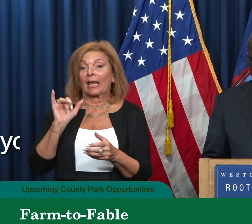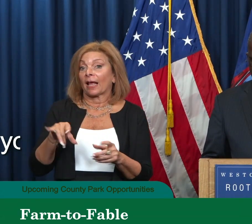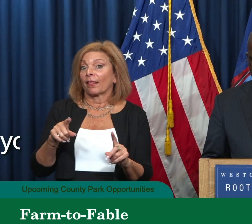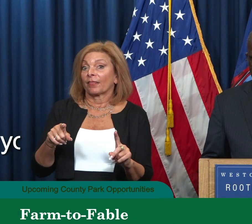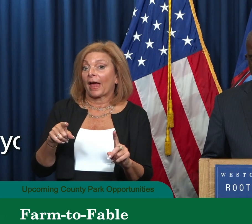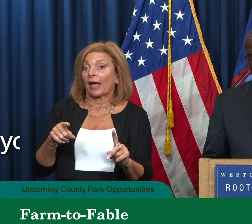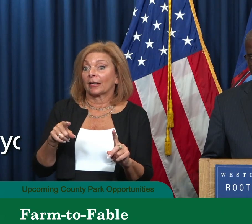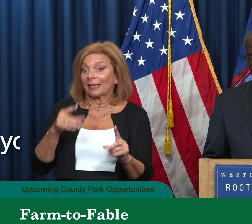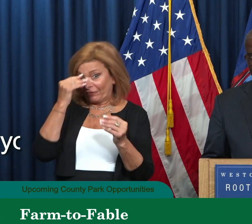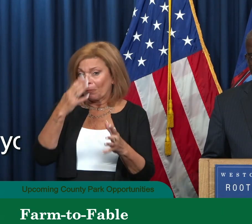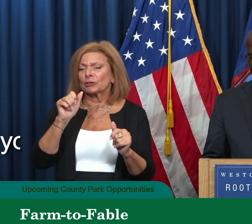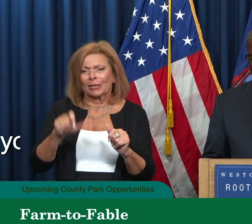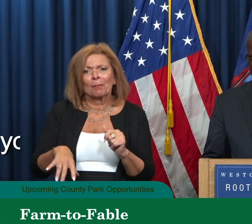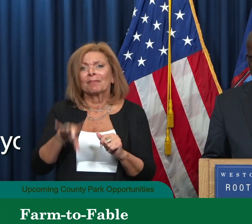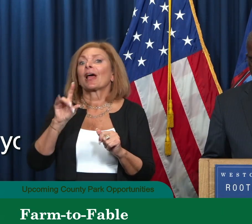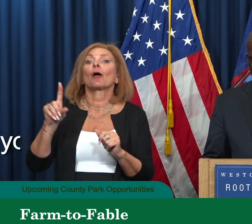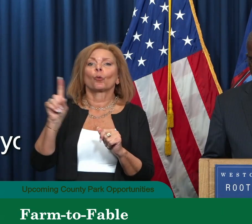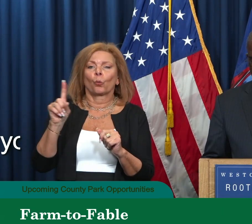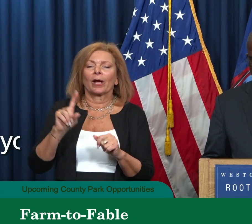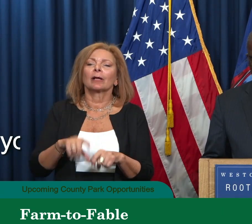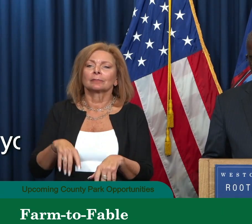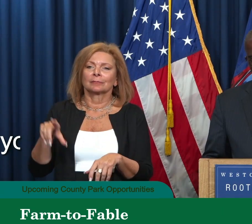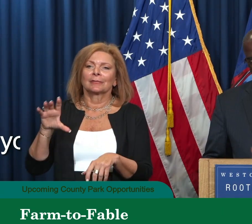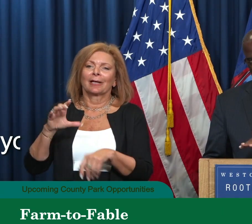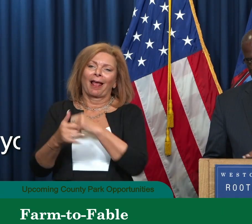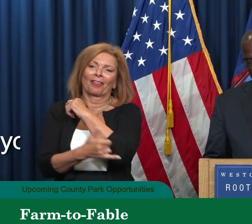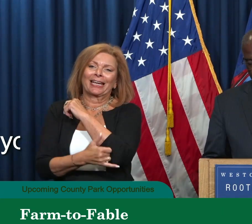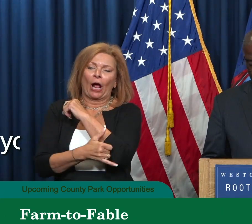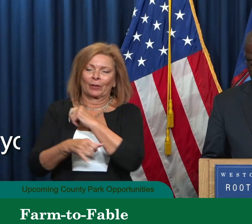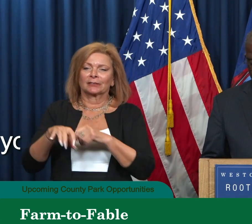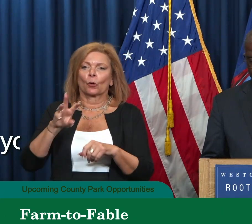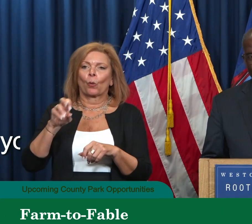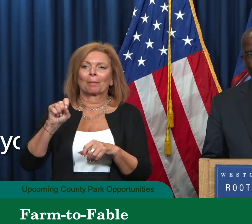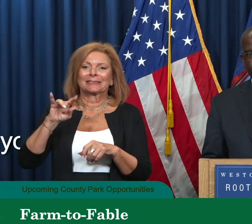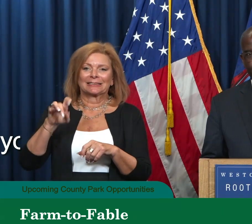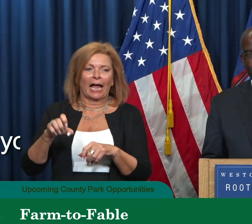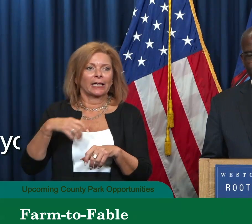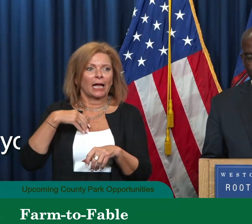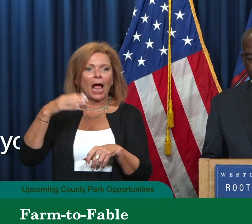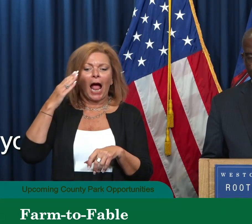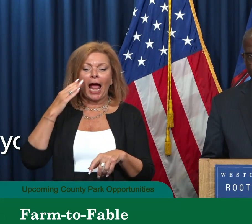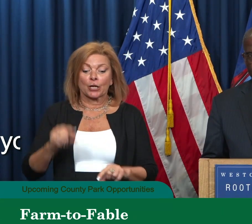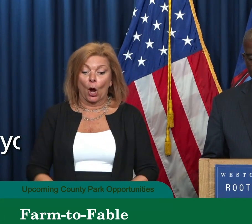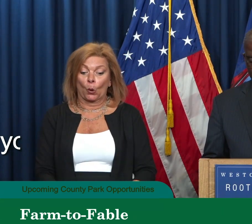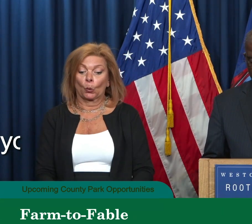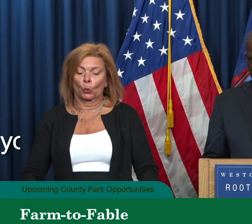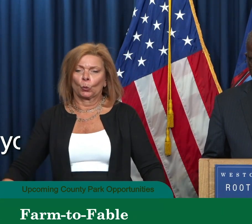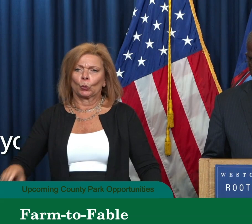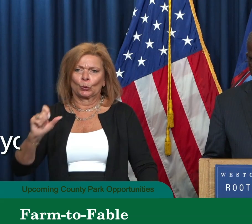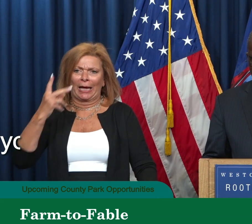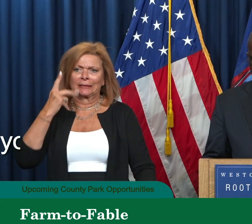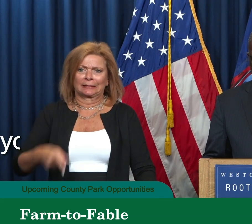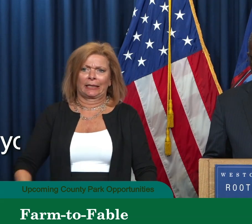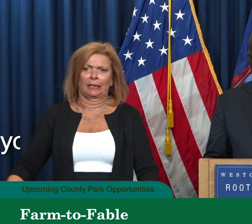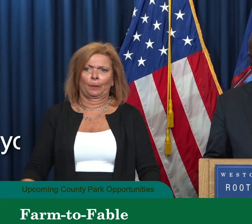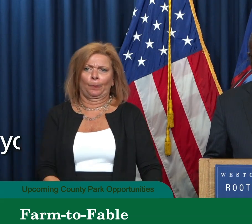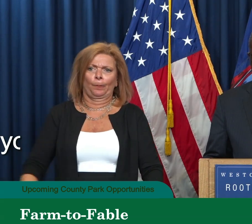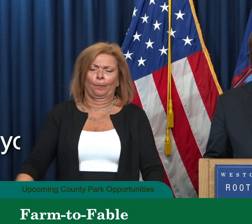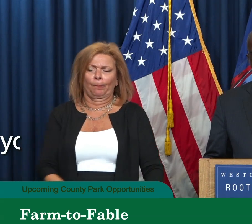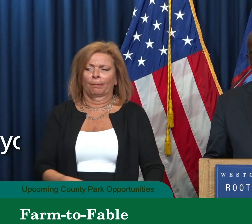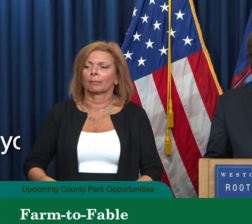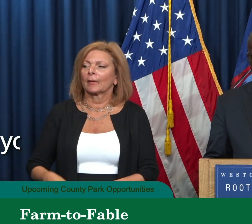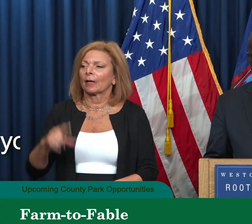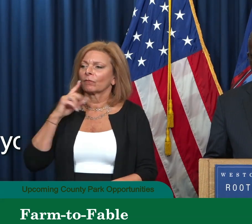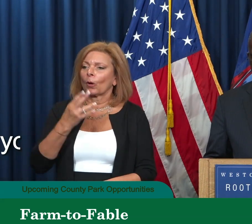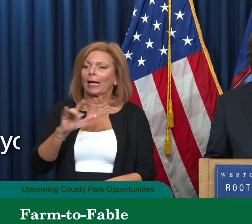information can be found on the county's website. And I know it's scrolling across the bottom of the screen as well for